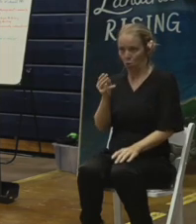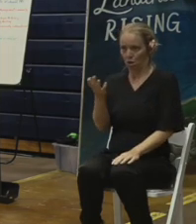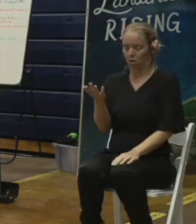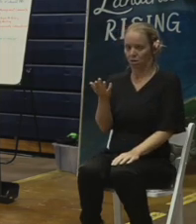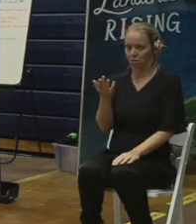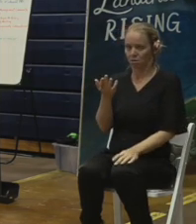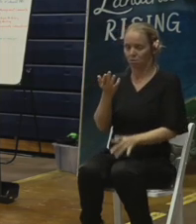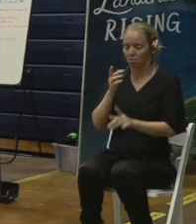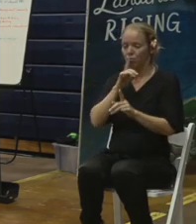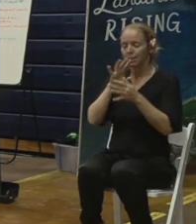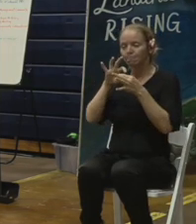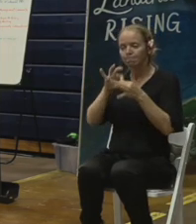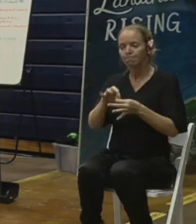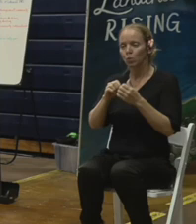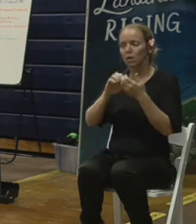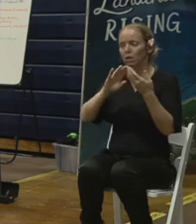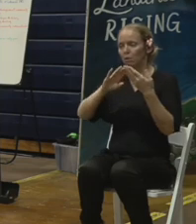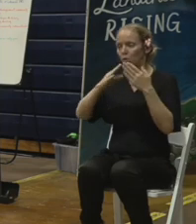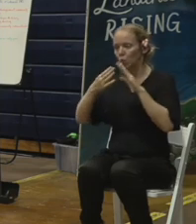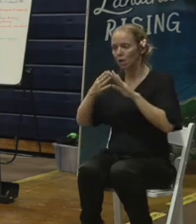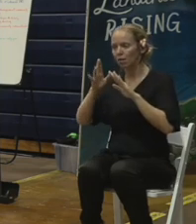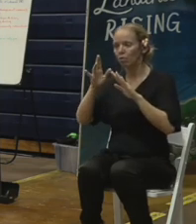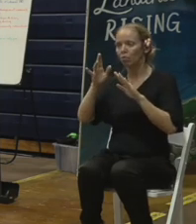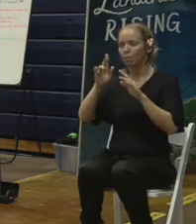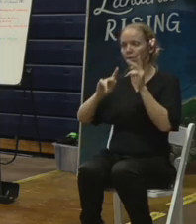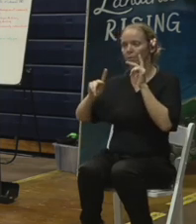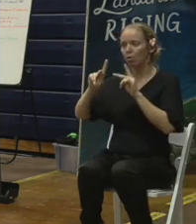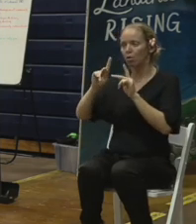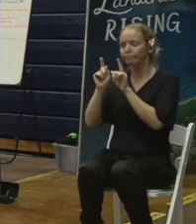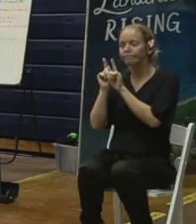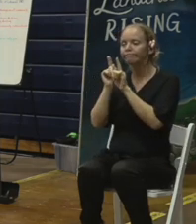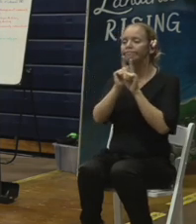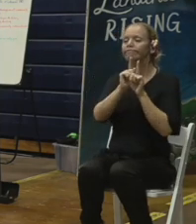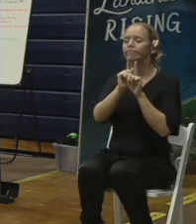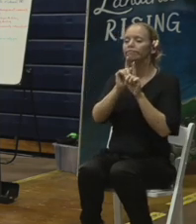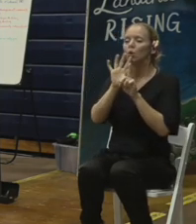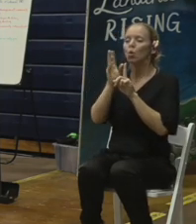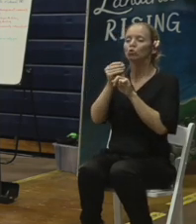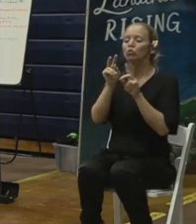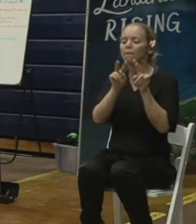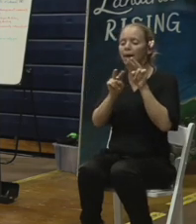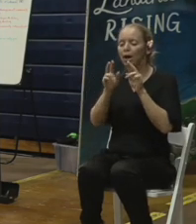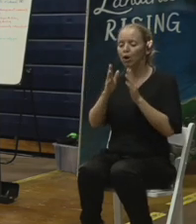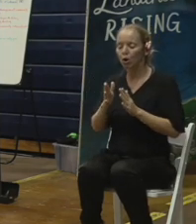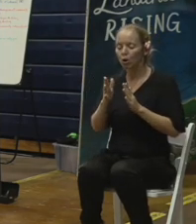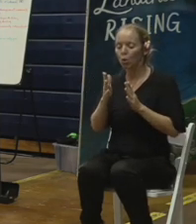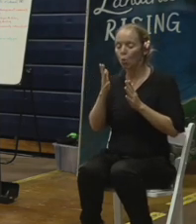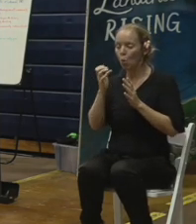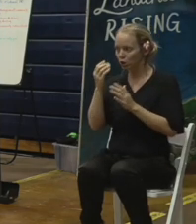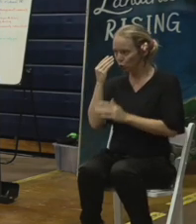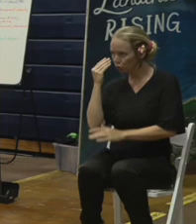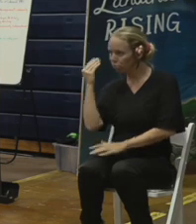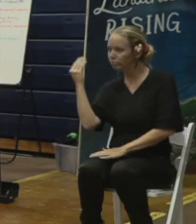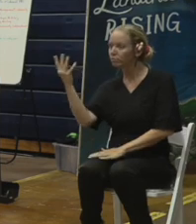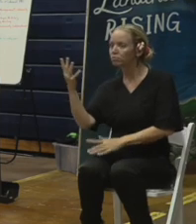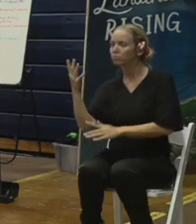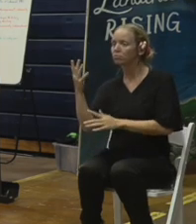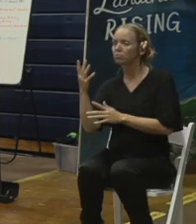are parts of these communities. They want to give you those types of opportunities. There will be safety